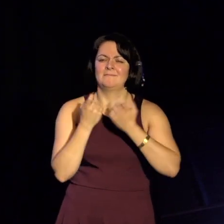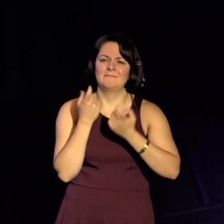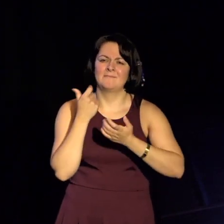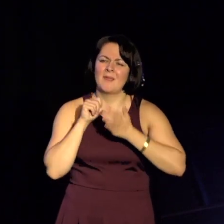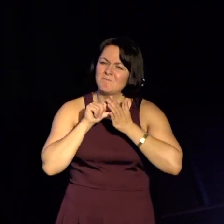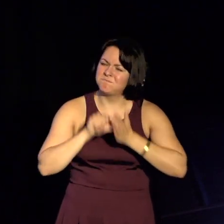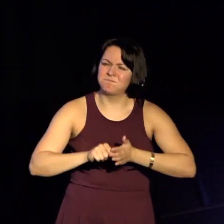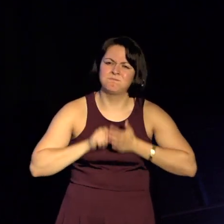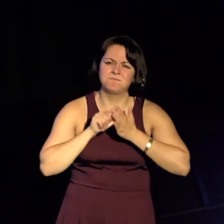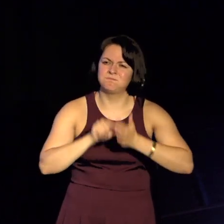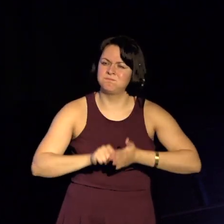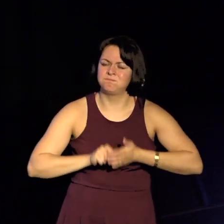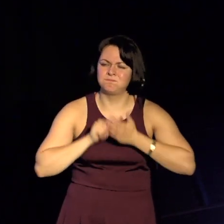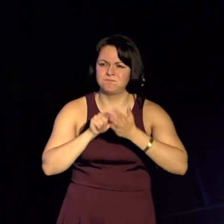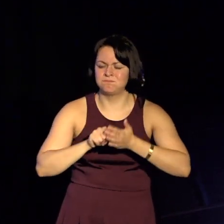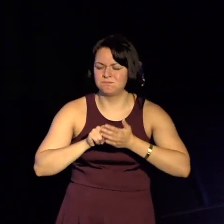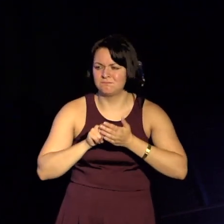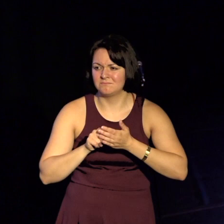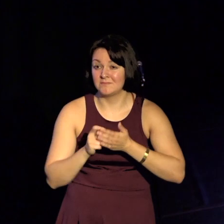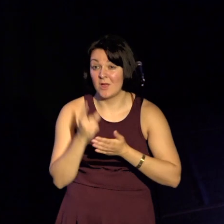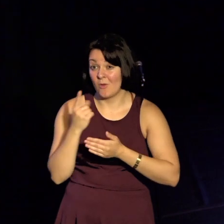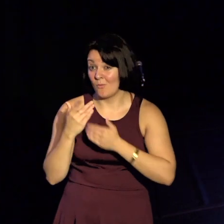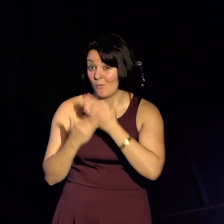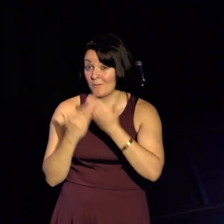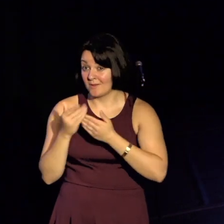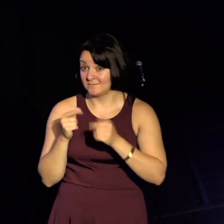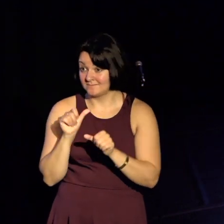And I'll tell you how I know. Just one more brief story and I'll get off the stage.